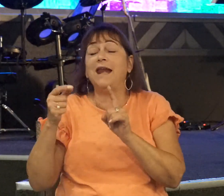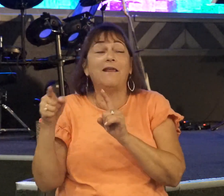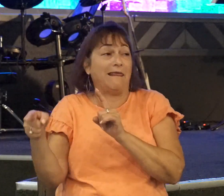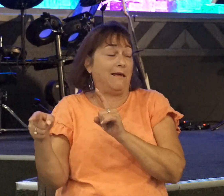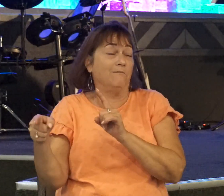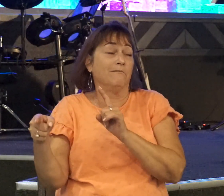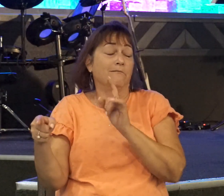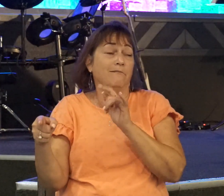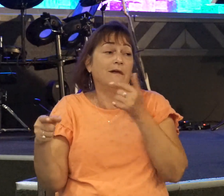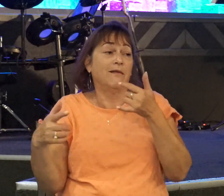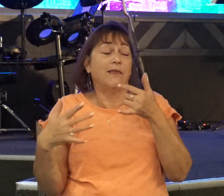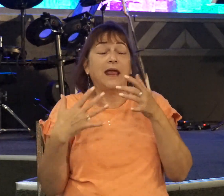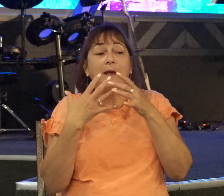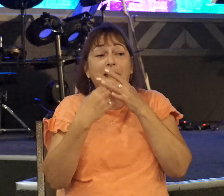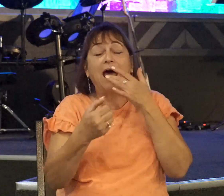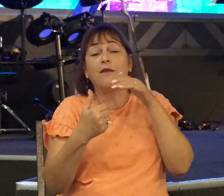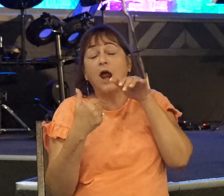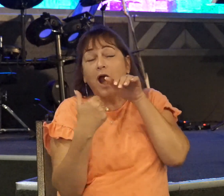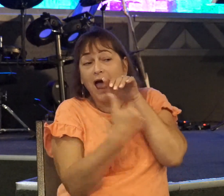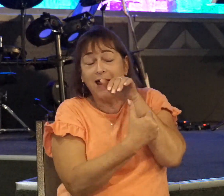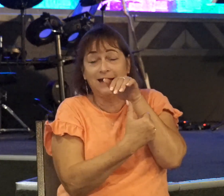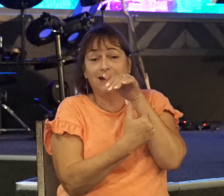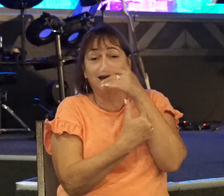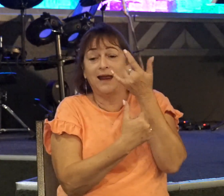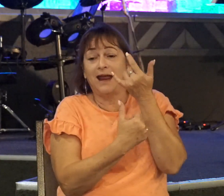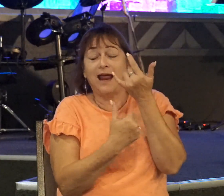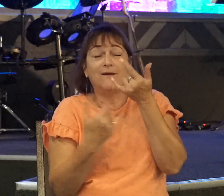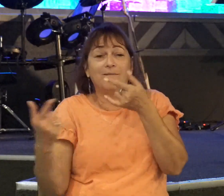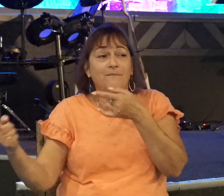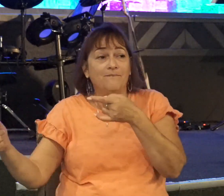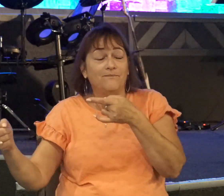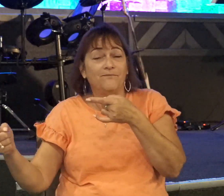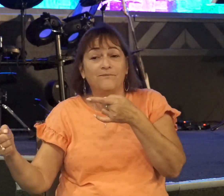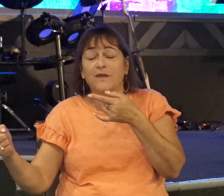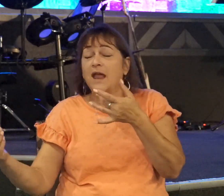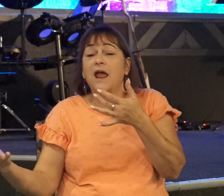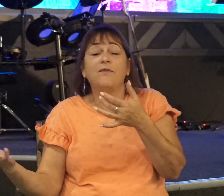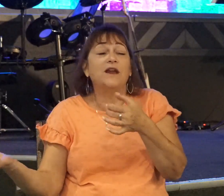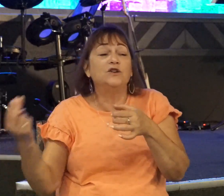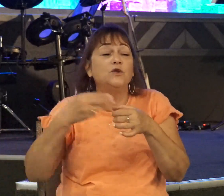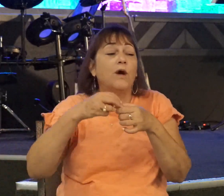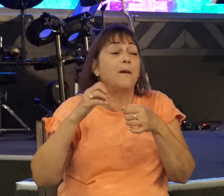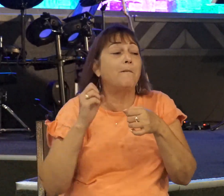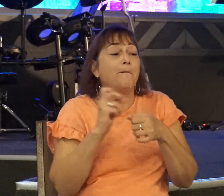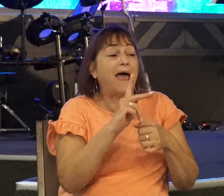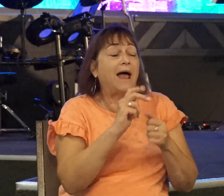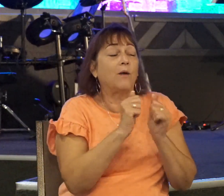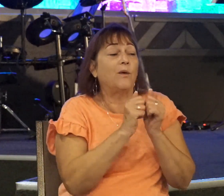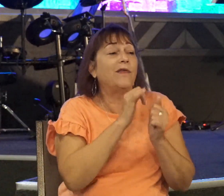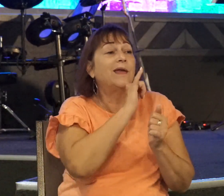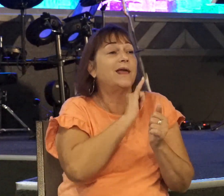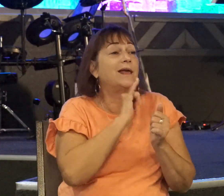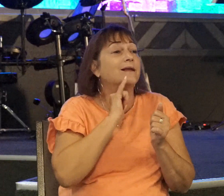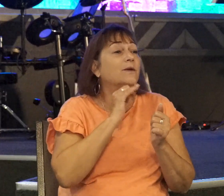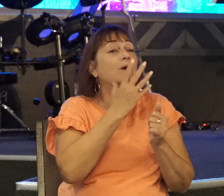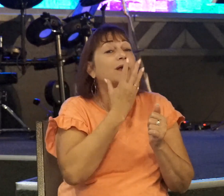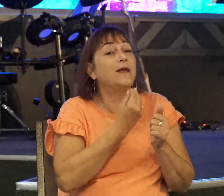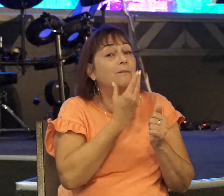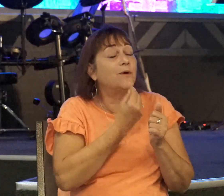hiding places. And they withdrew from the Philistine ranks and joined forces back with the Hebrews. And verse 23